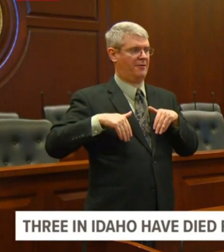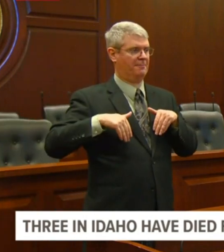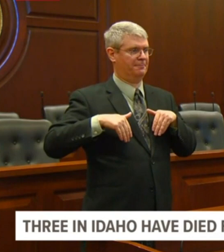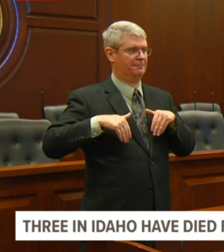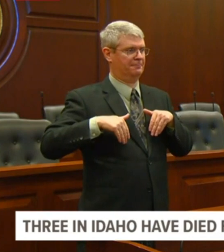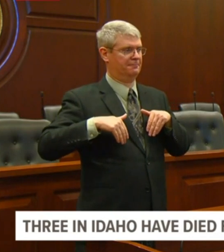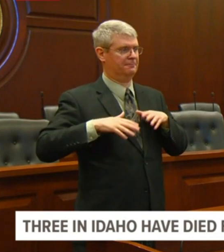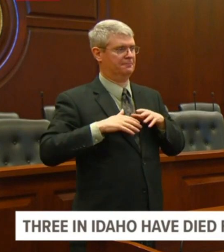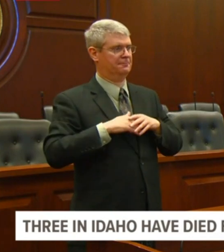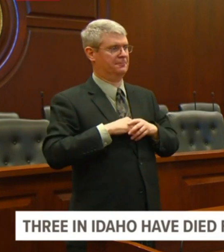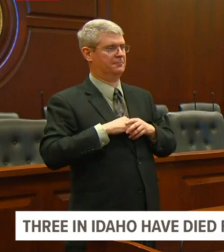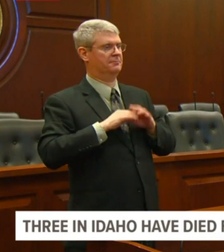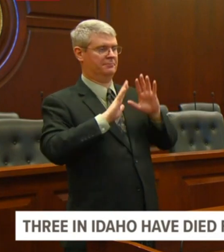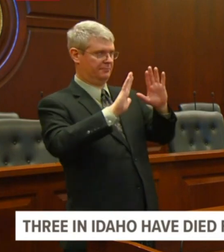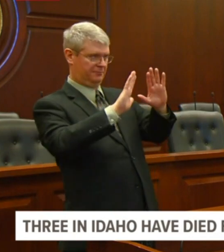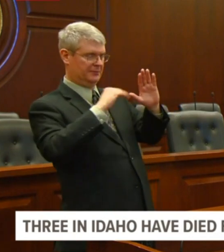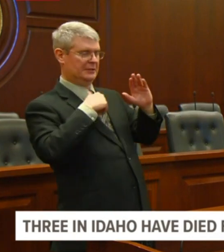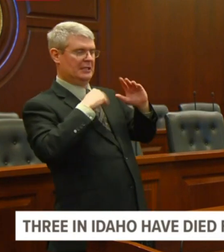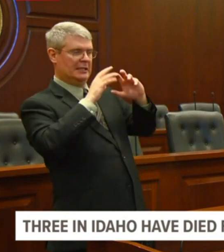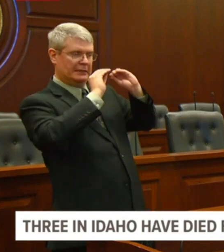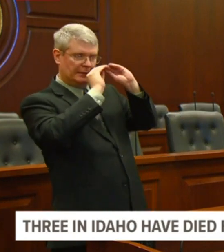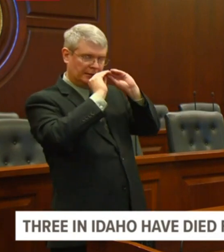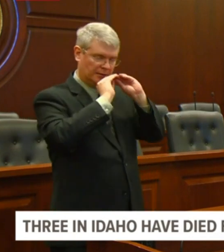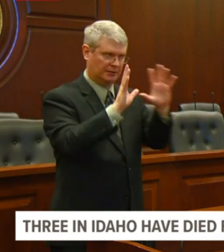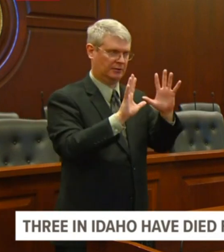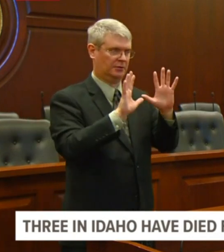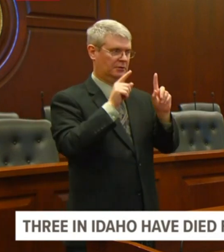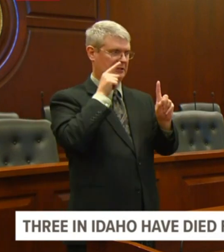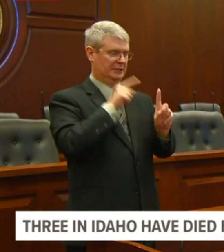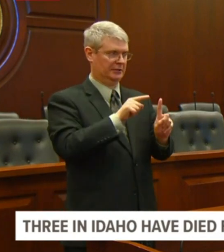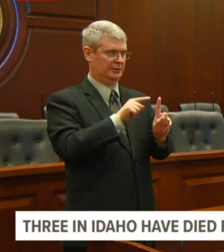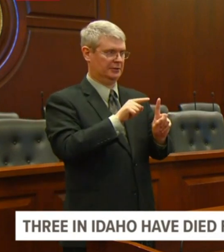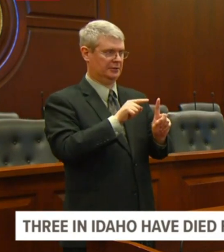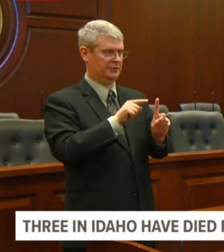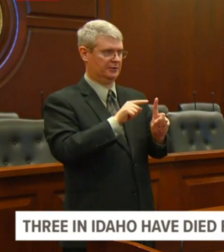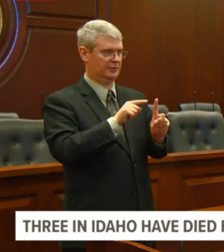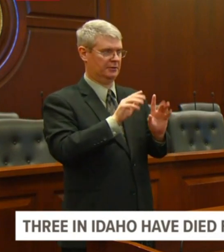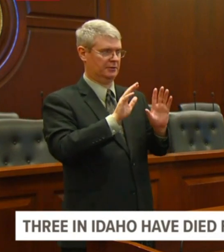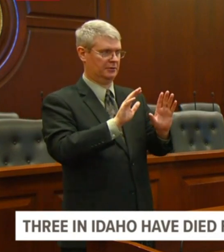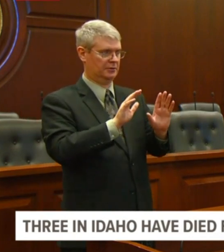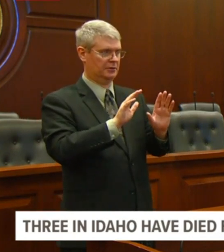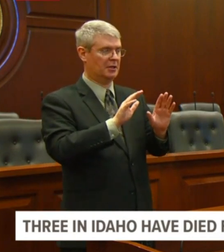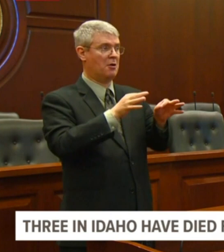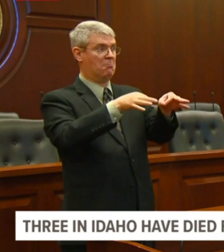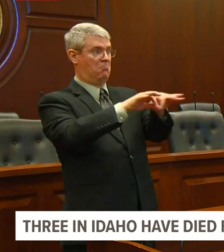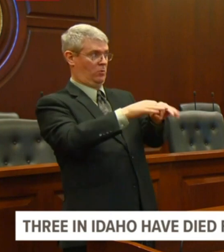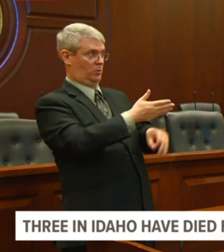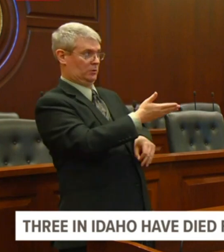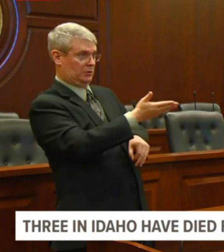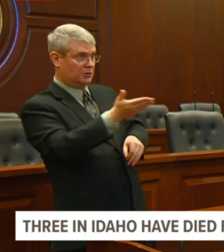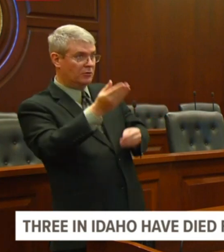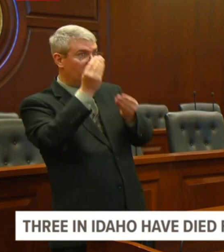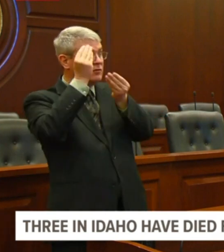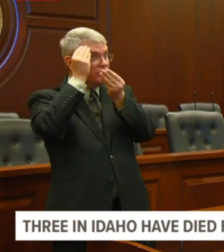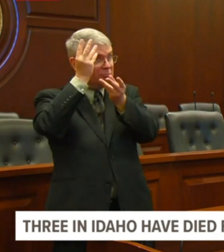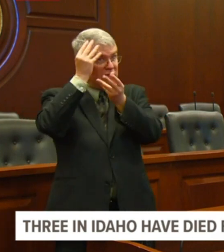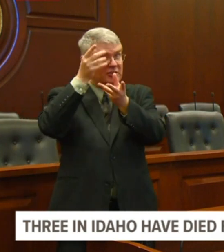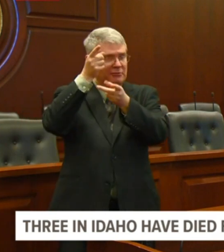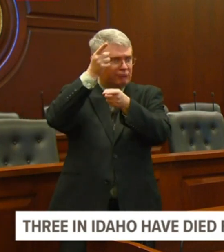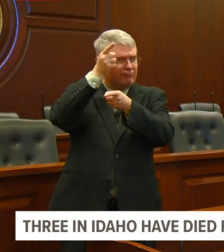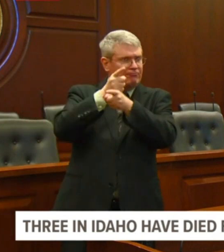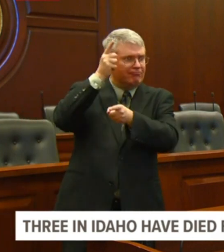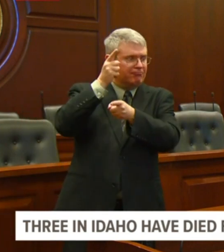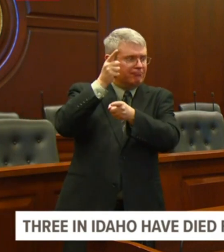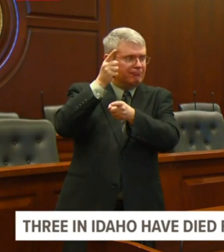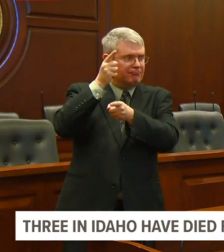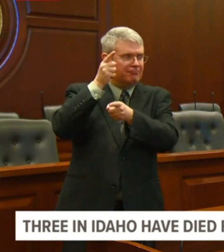uh, this is a time when we need good information flow to the people of the state of Idaho. So for those of you that came out